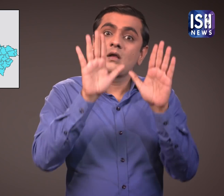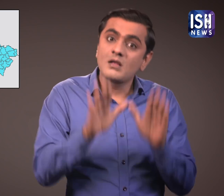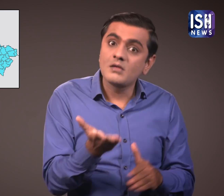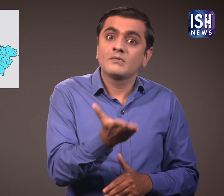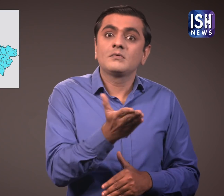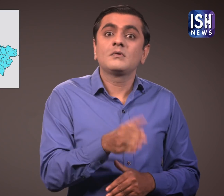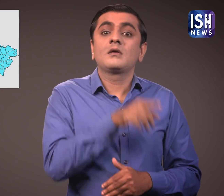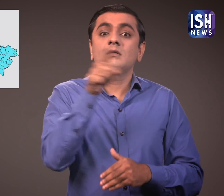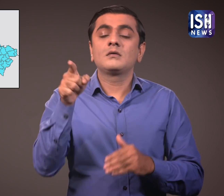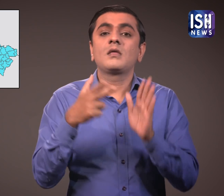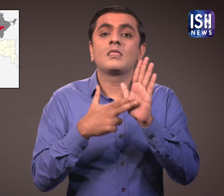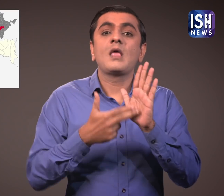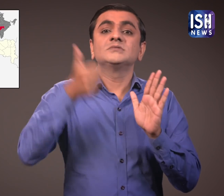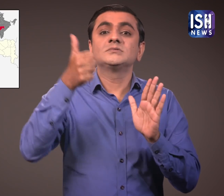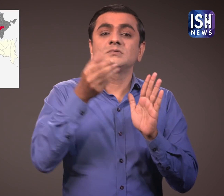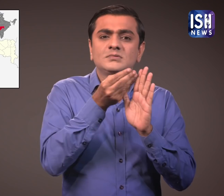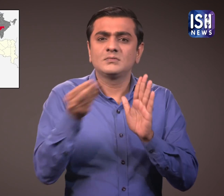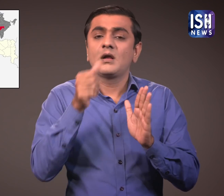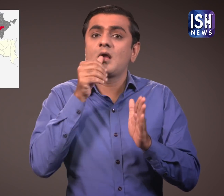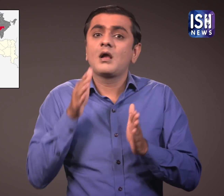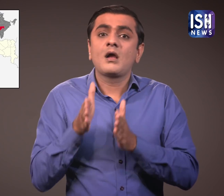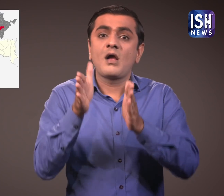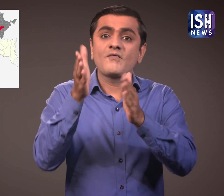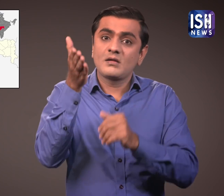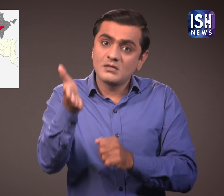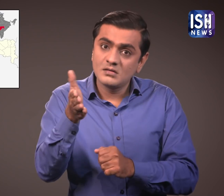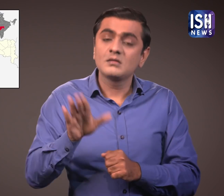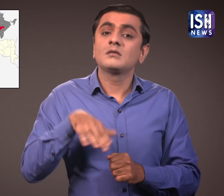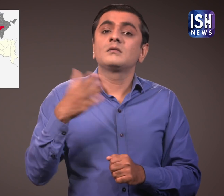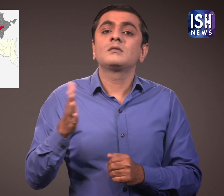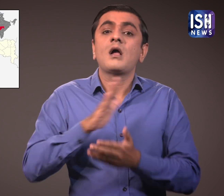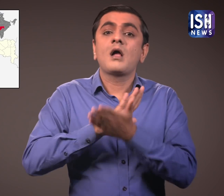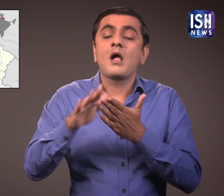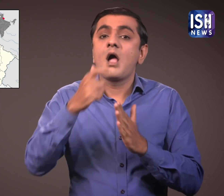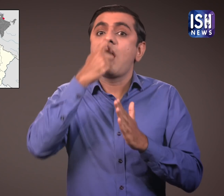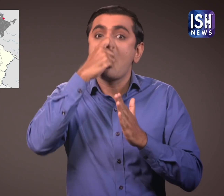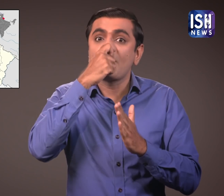Nasik and Haridwar.